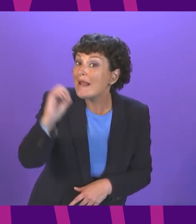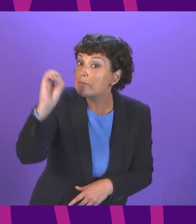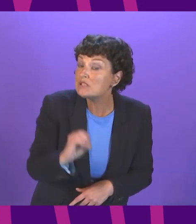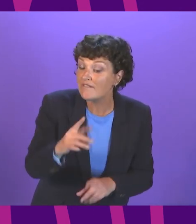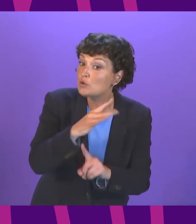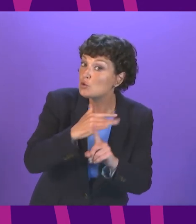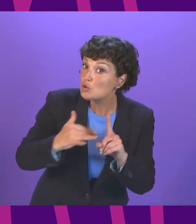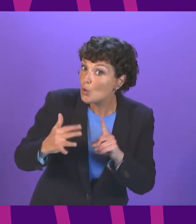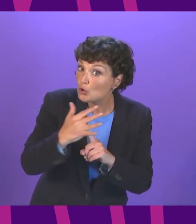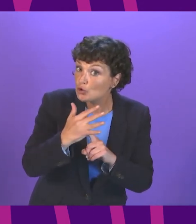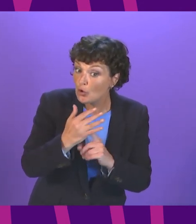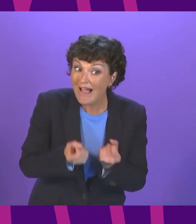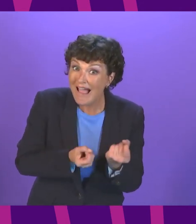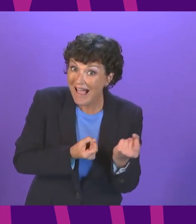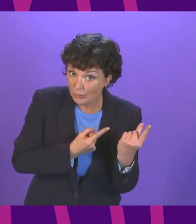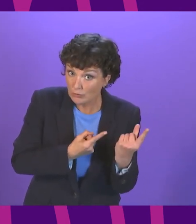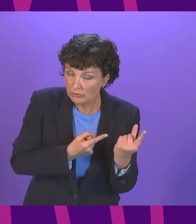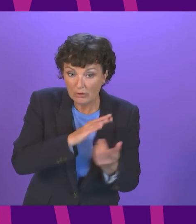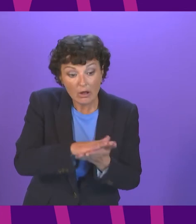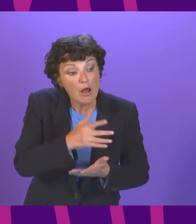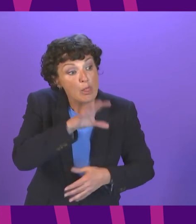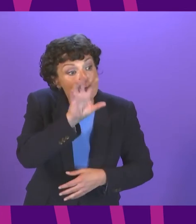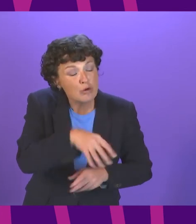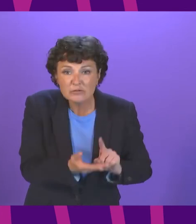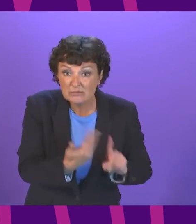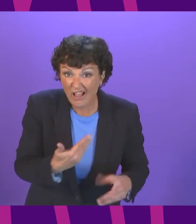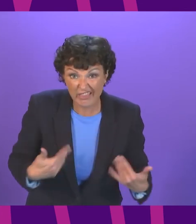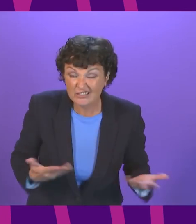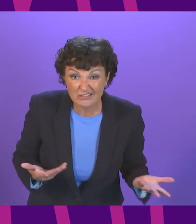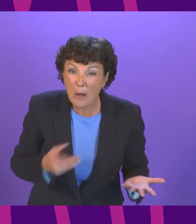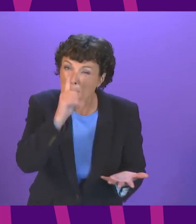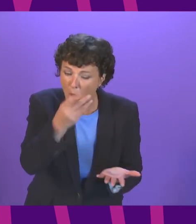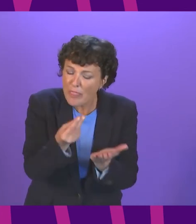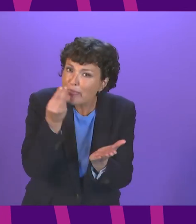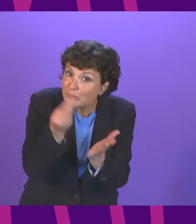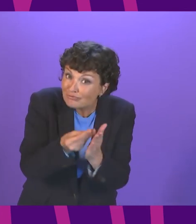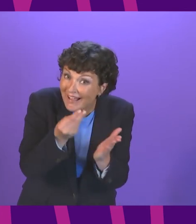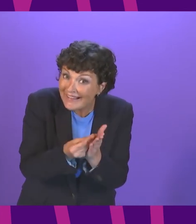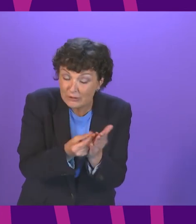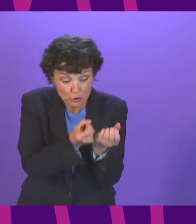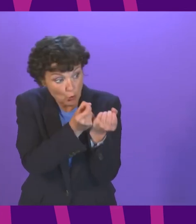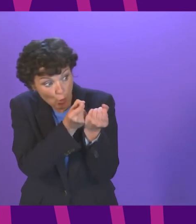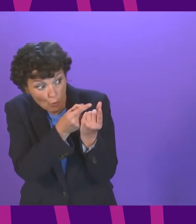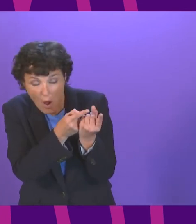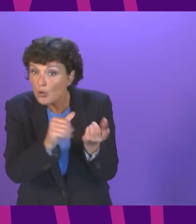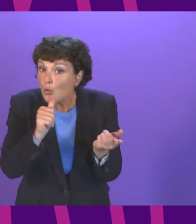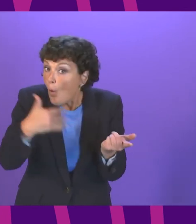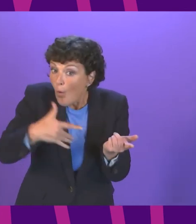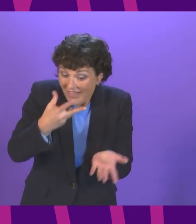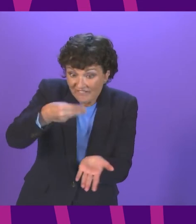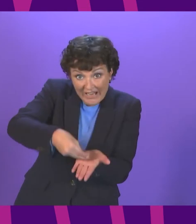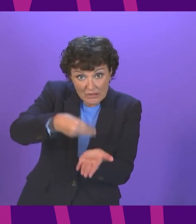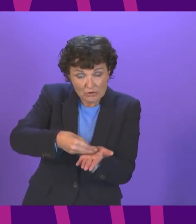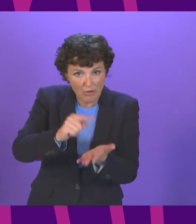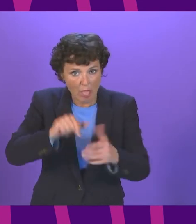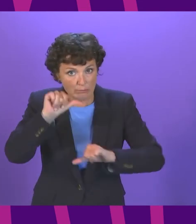result in the property being recovered the cost of eviction when it happens isn't just financial the